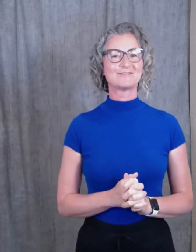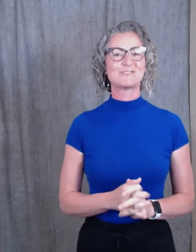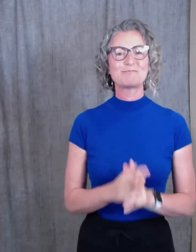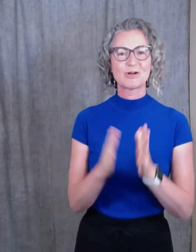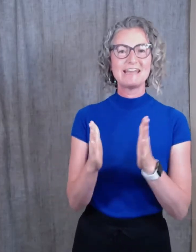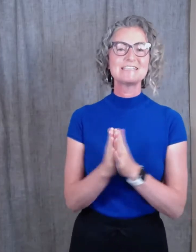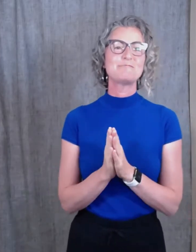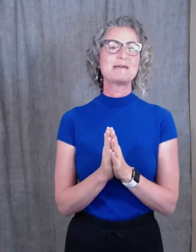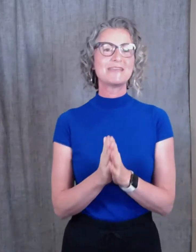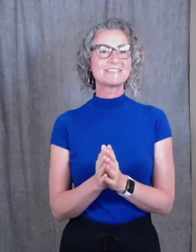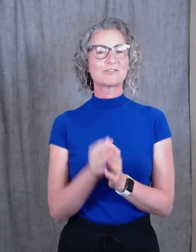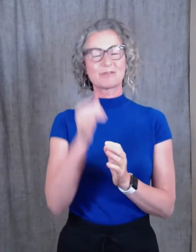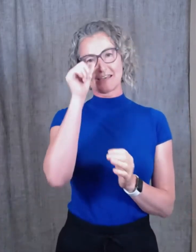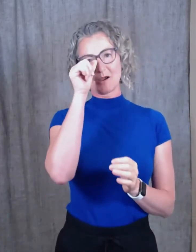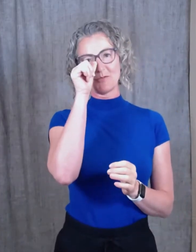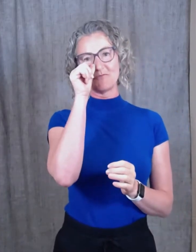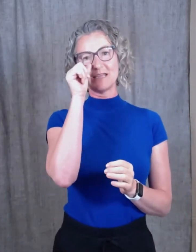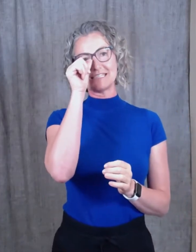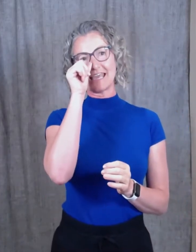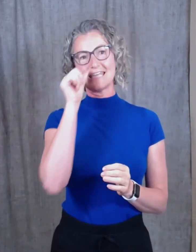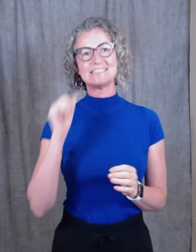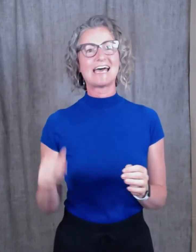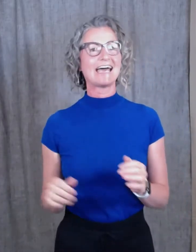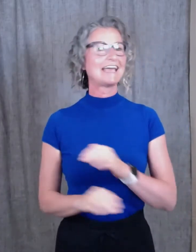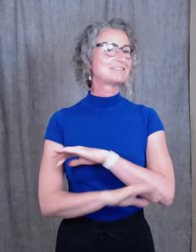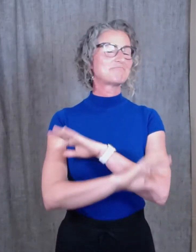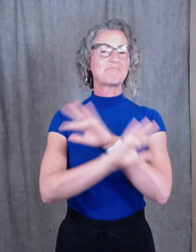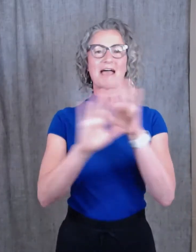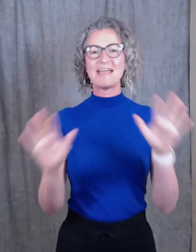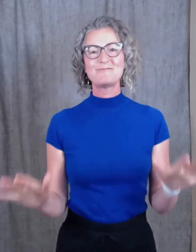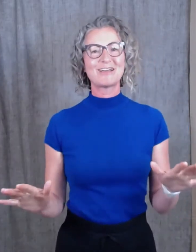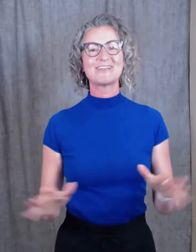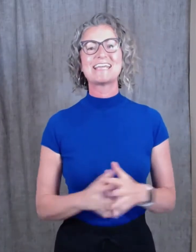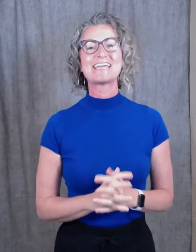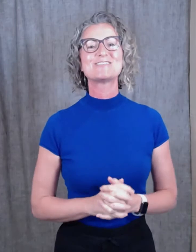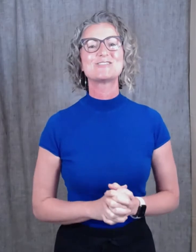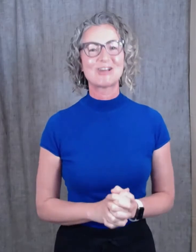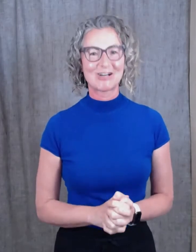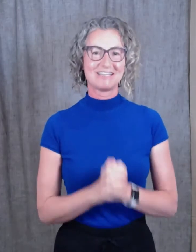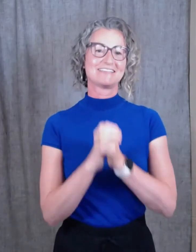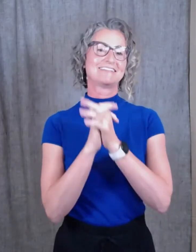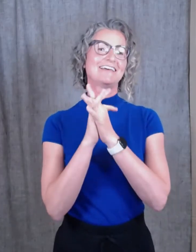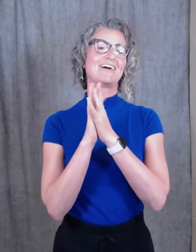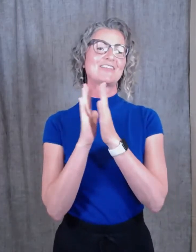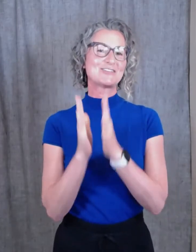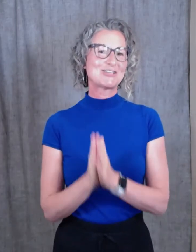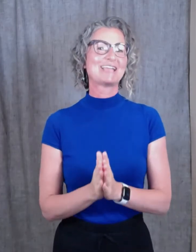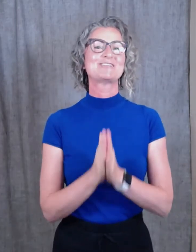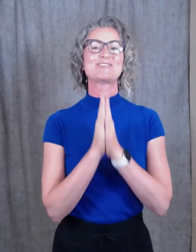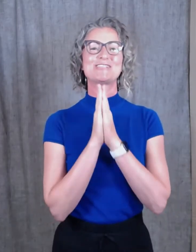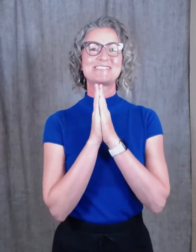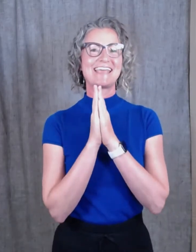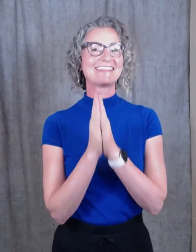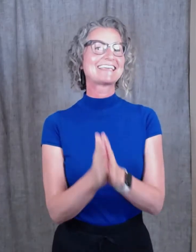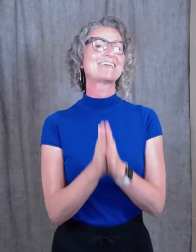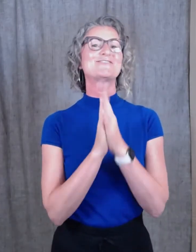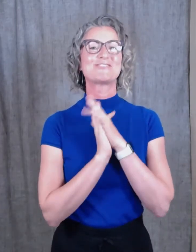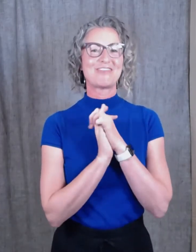So I'm training to be a minister within our movement. And I am not even going to get started on the challenges and the gifts of that